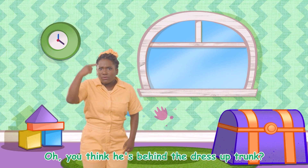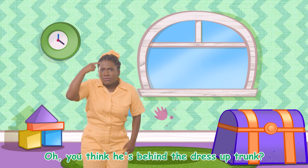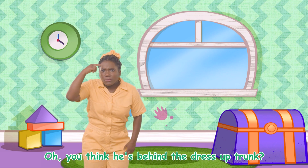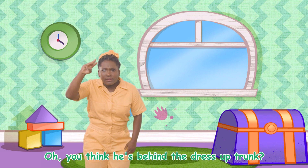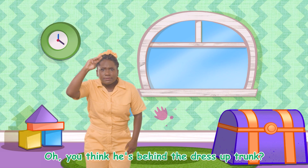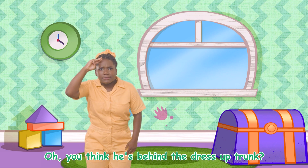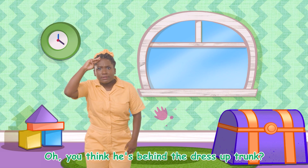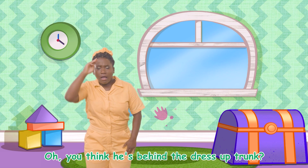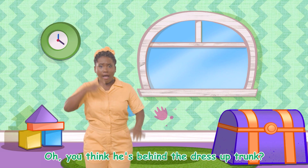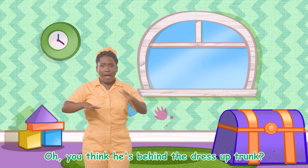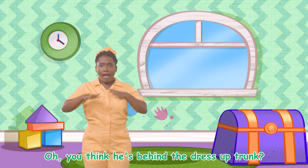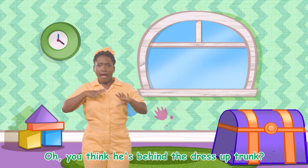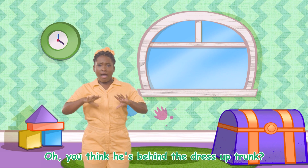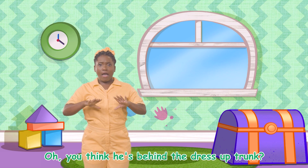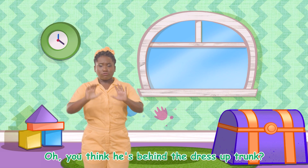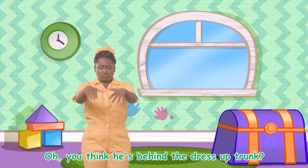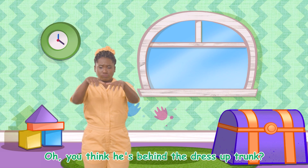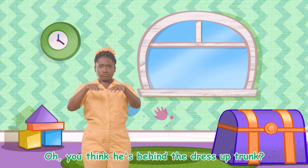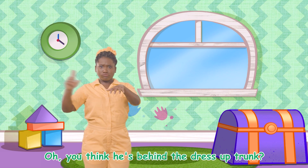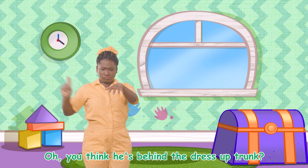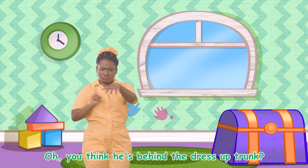Oh, you think he's behind the dress-up trunk?